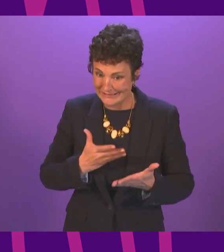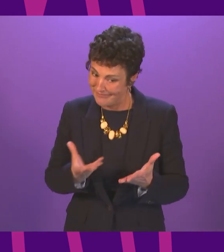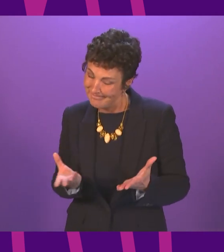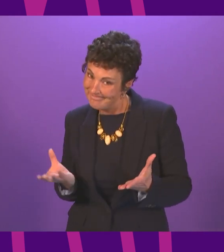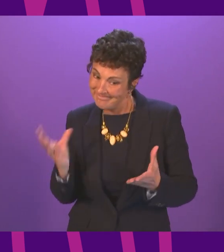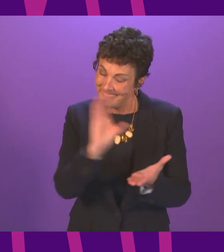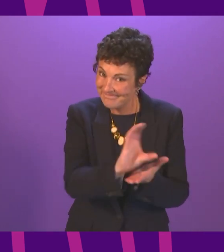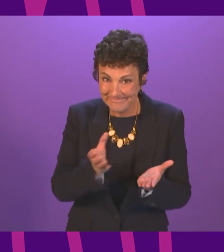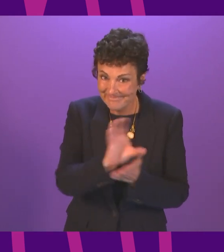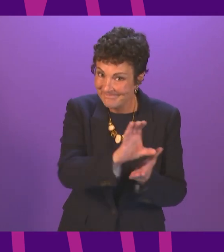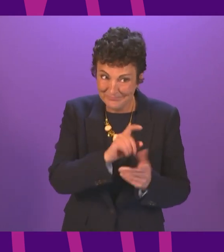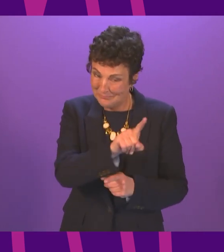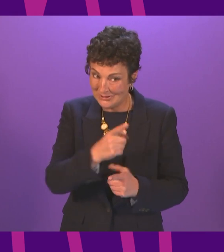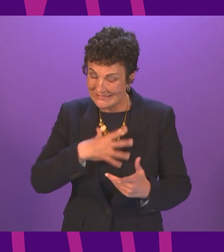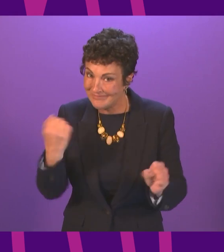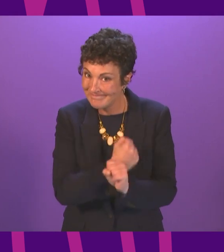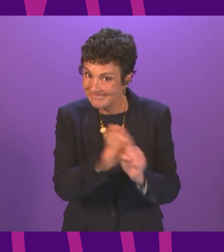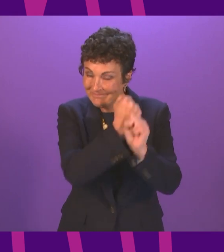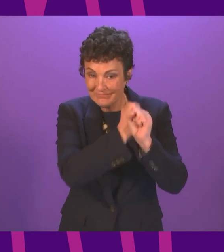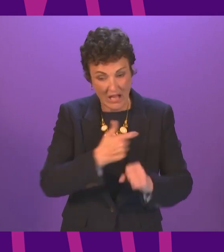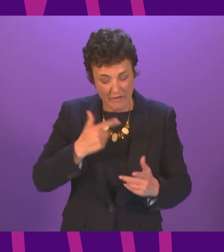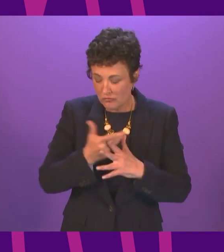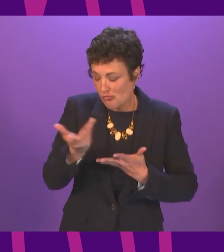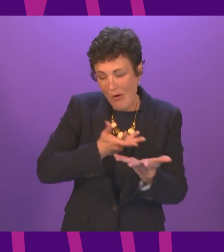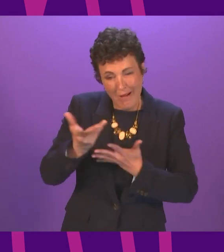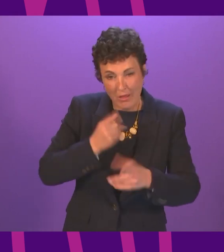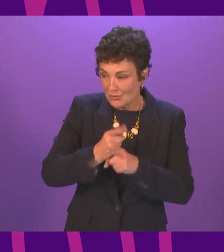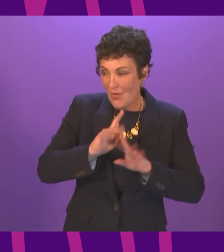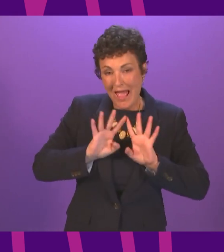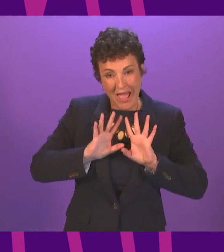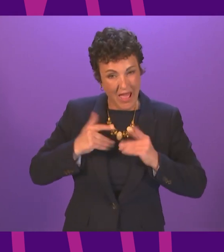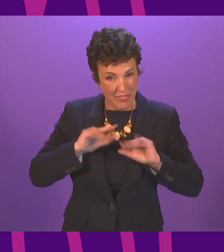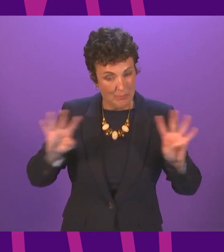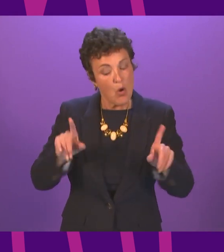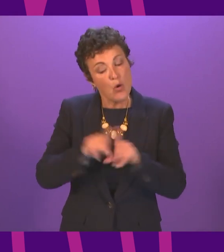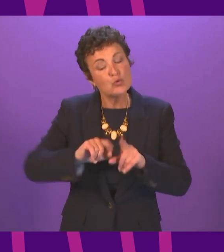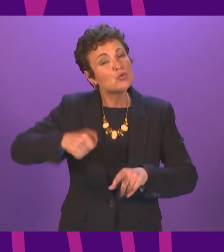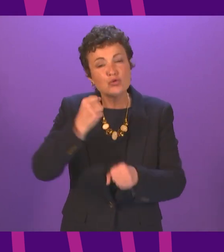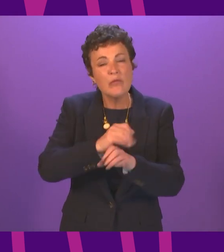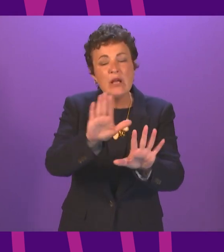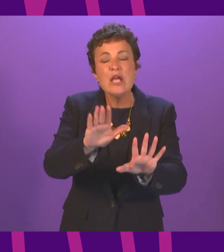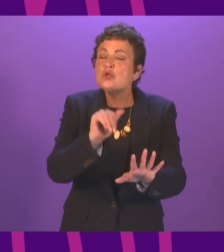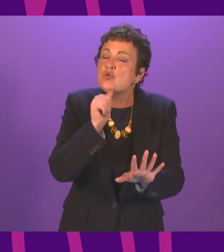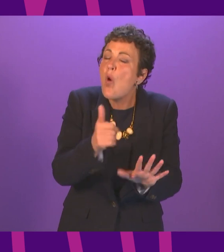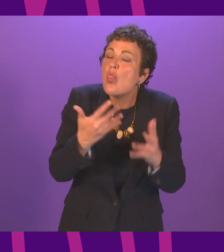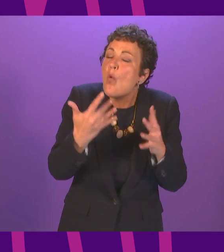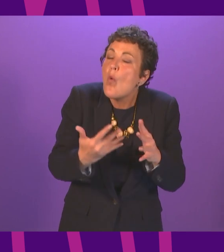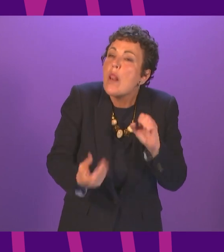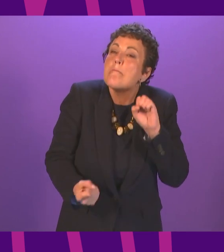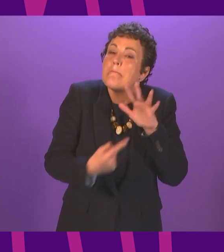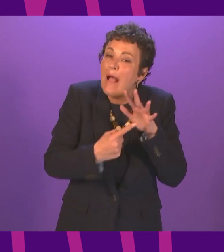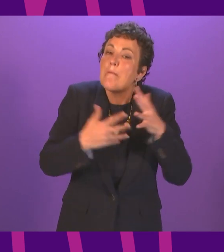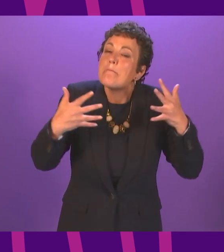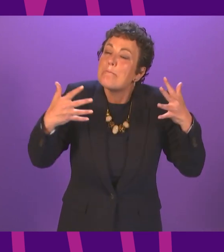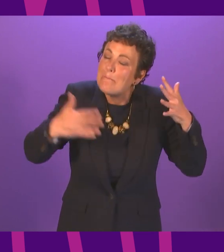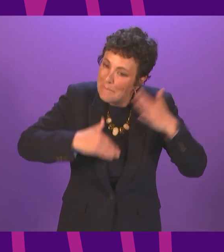it's a discussion I regularly have with the health board and have certainly raised it with the Scottish Government in the past as well it's not the only major building project that we need but